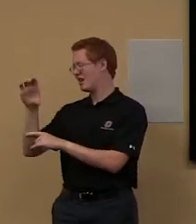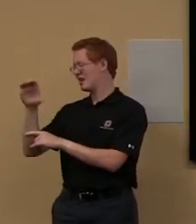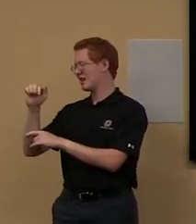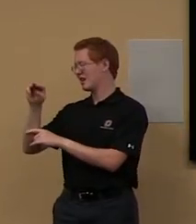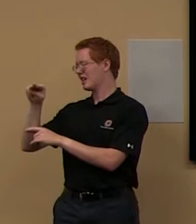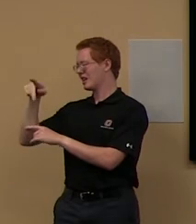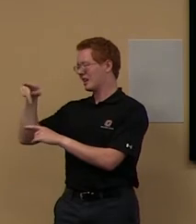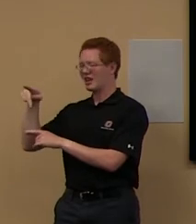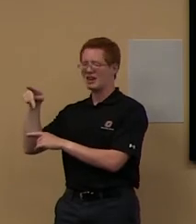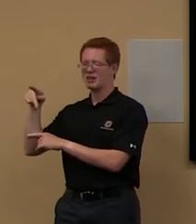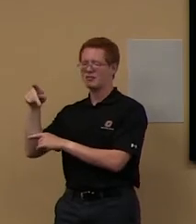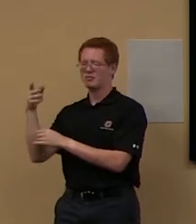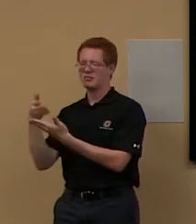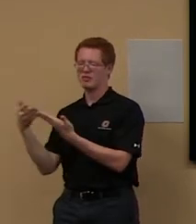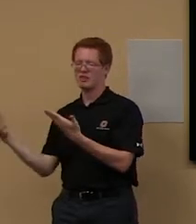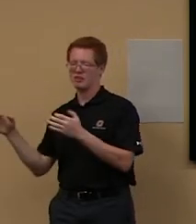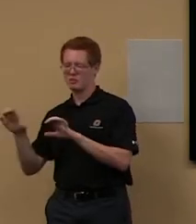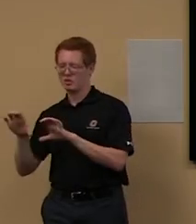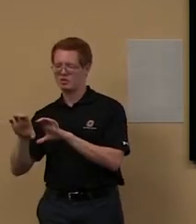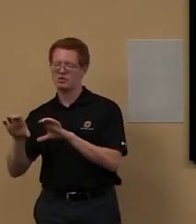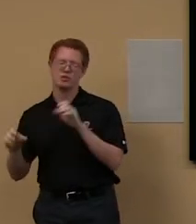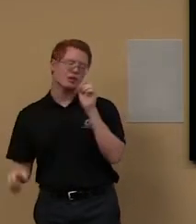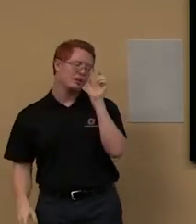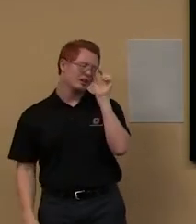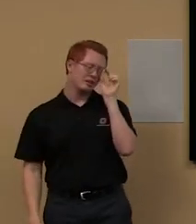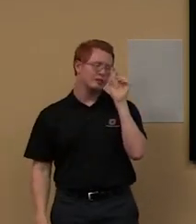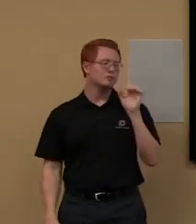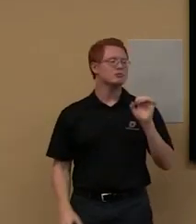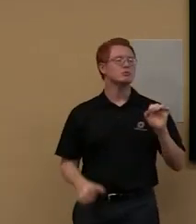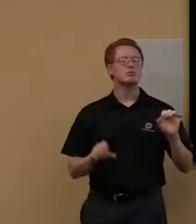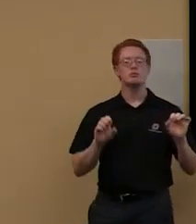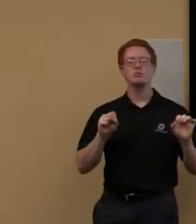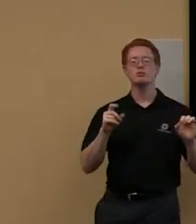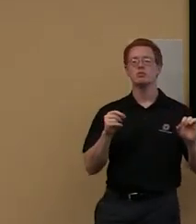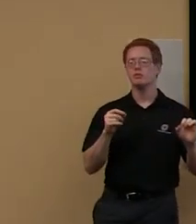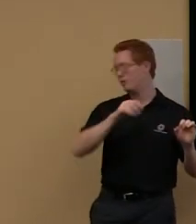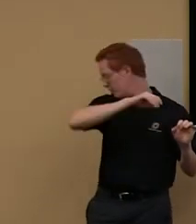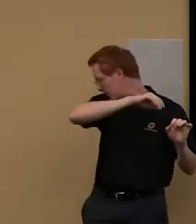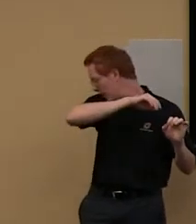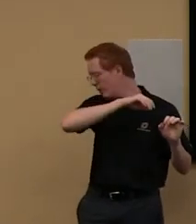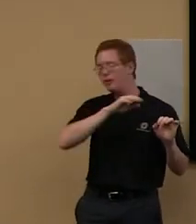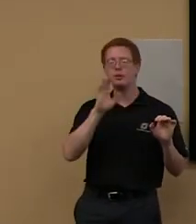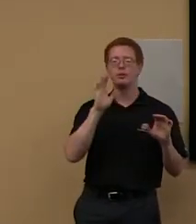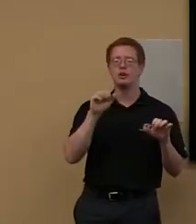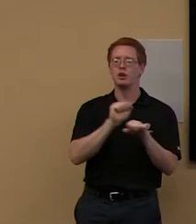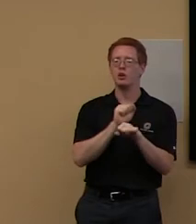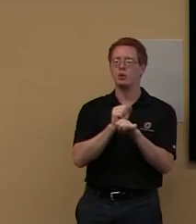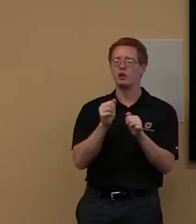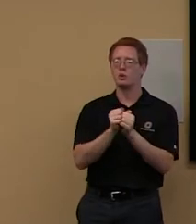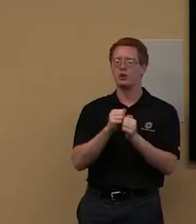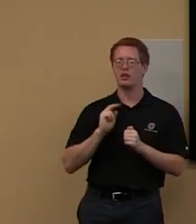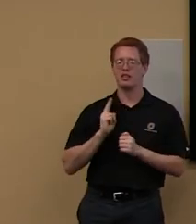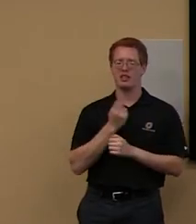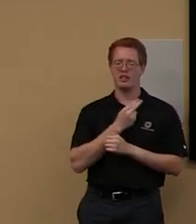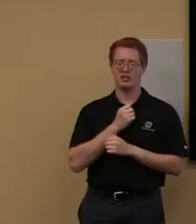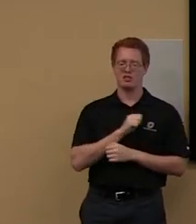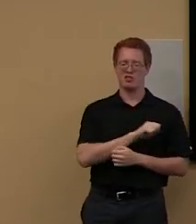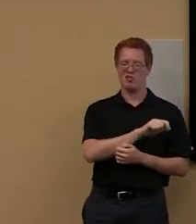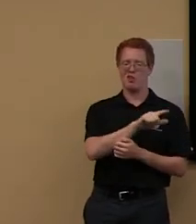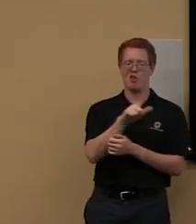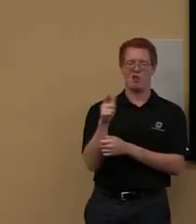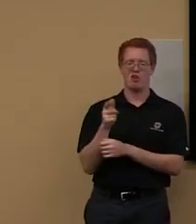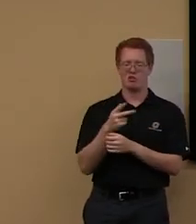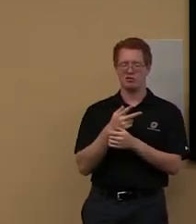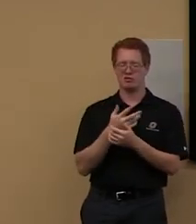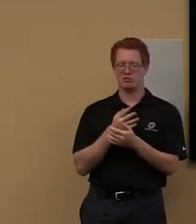special collections also. So you're gonna work with us kind of throughout your whole thing because, um, archives and special collections is the place